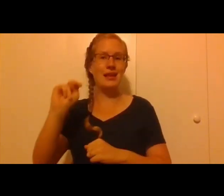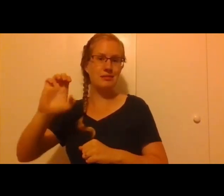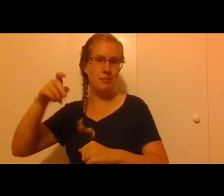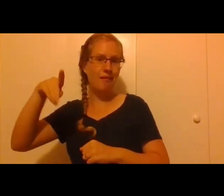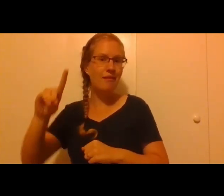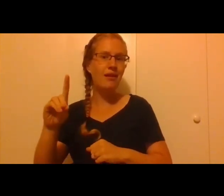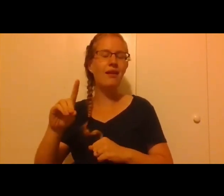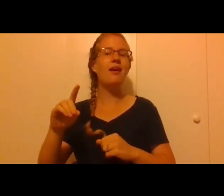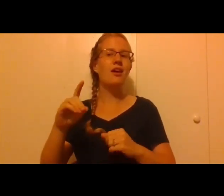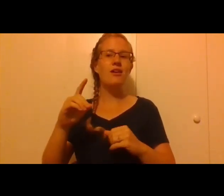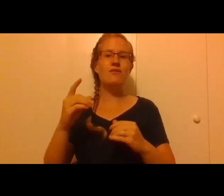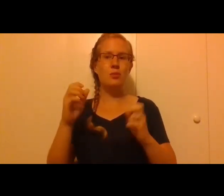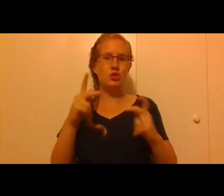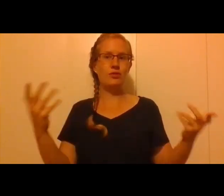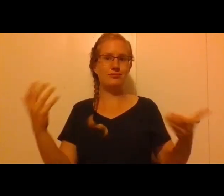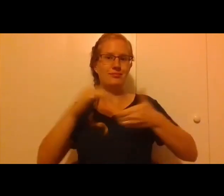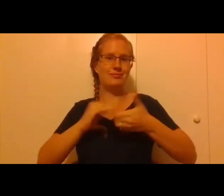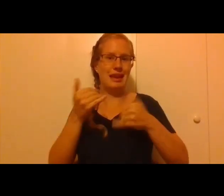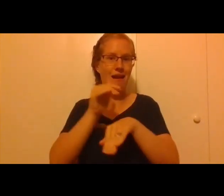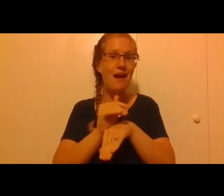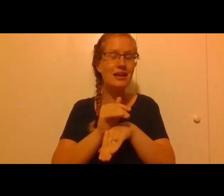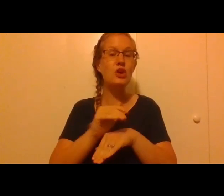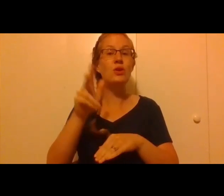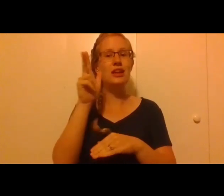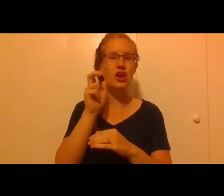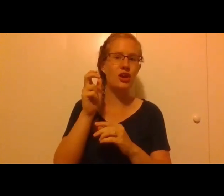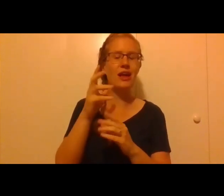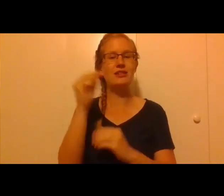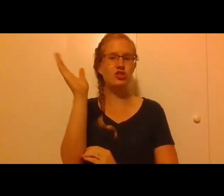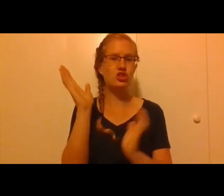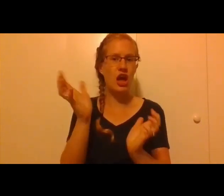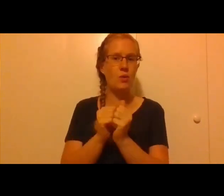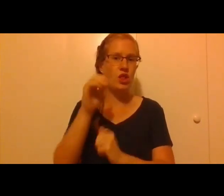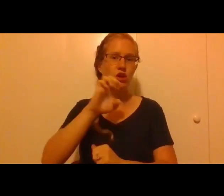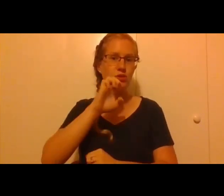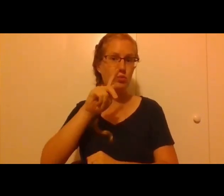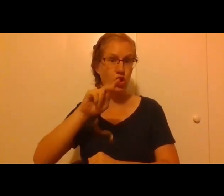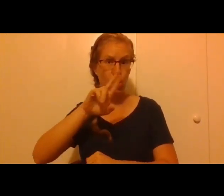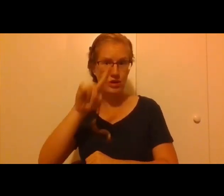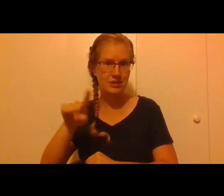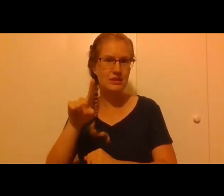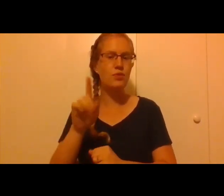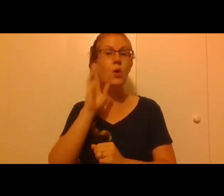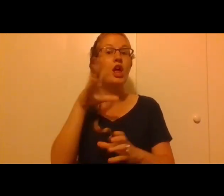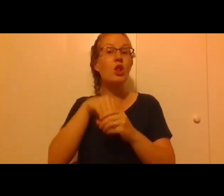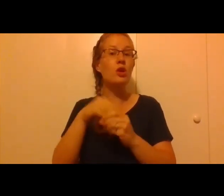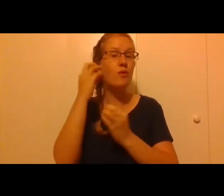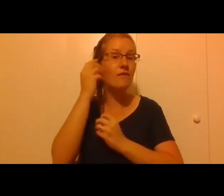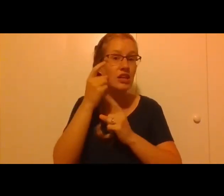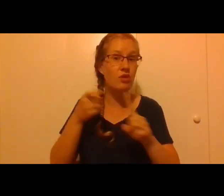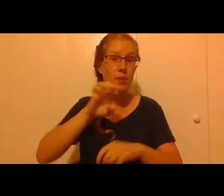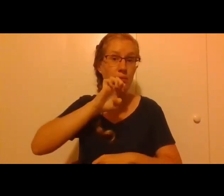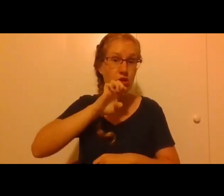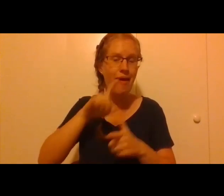for bringing us together tonight to hear from and to talk with Archbishop Kurtz. Tonight's event will include a reflection from Archbishop Kurtz and then